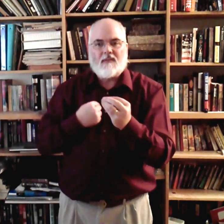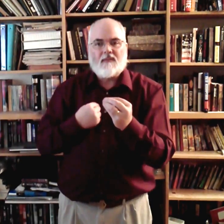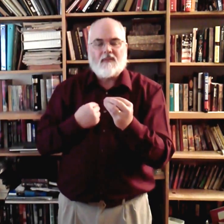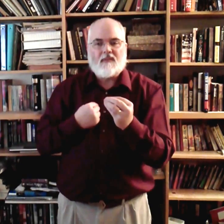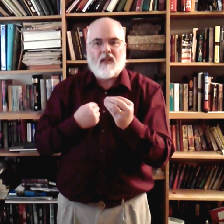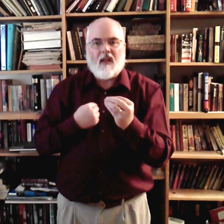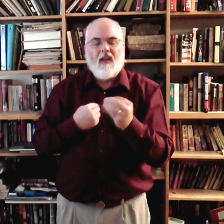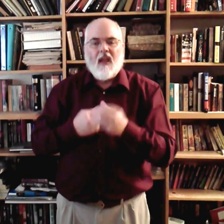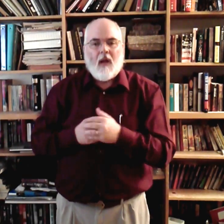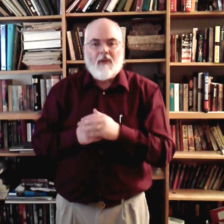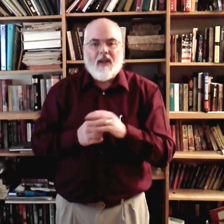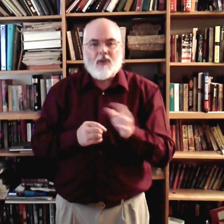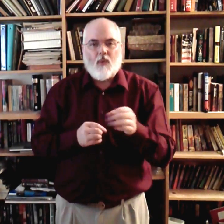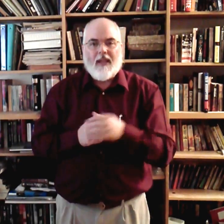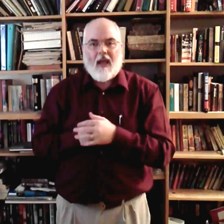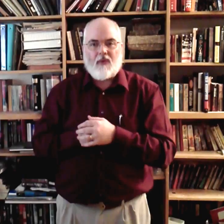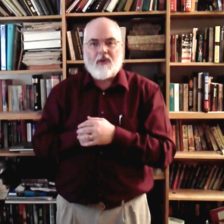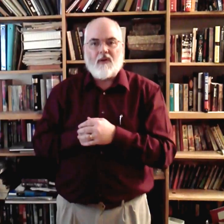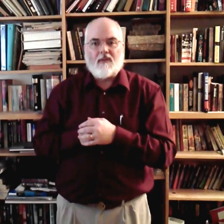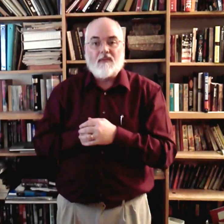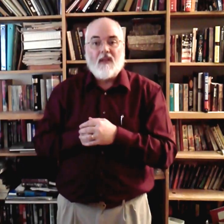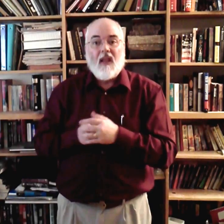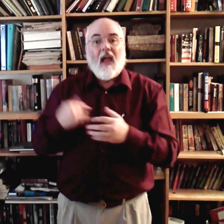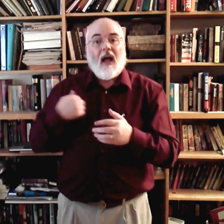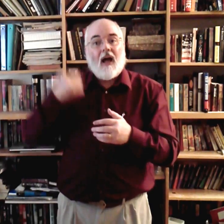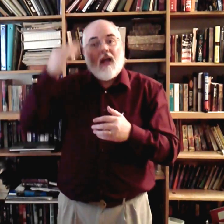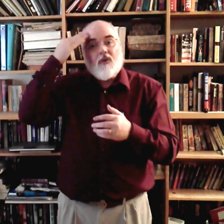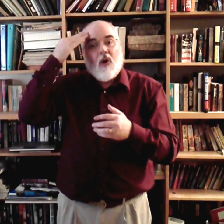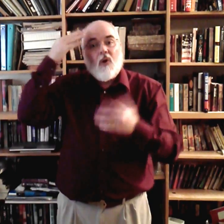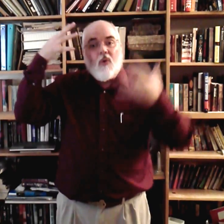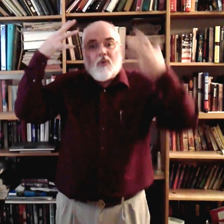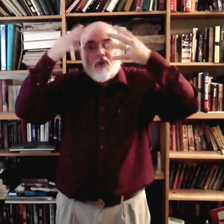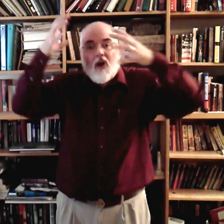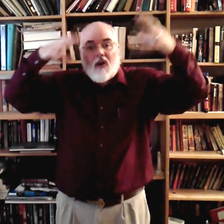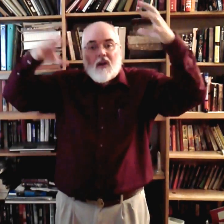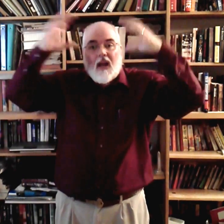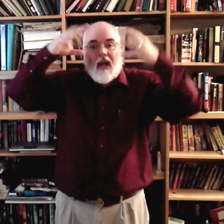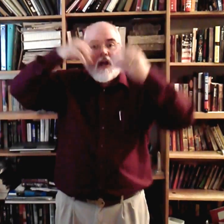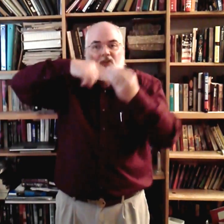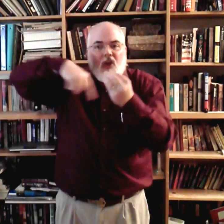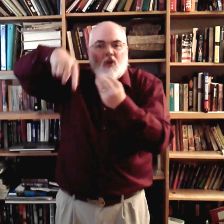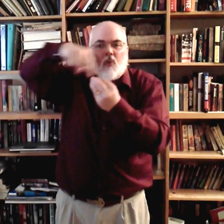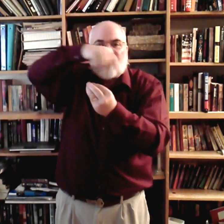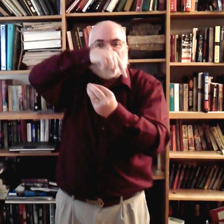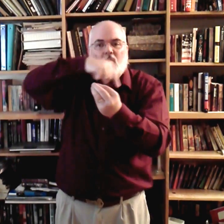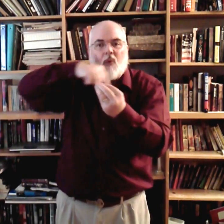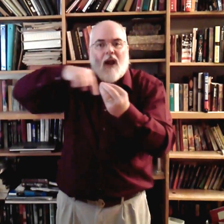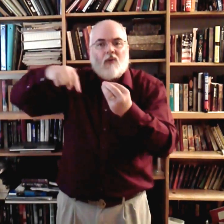Okay? I'm leaving out the word gather here. I know dark clouds will surround